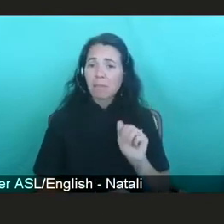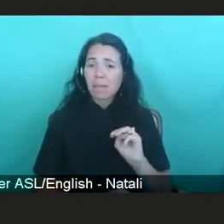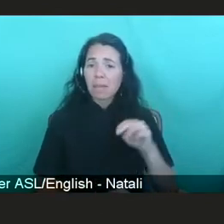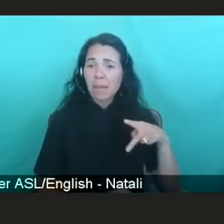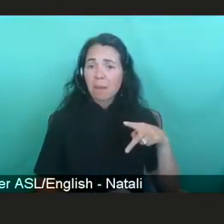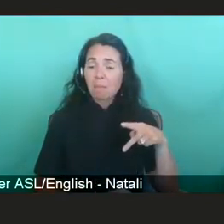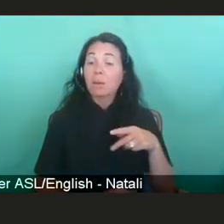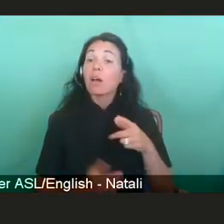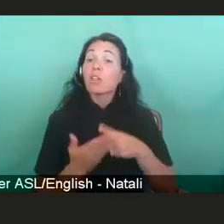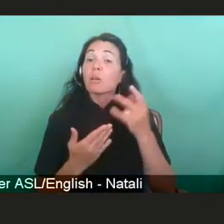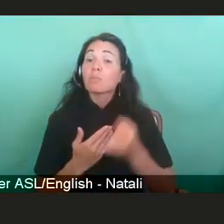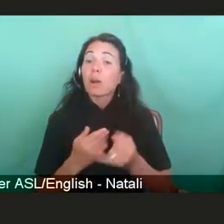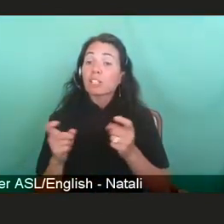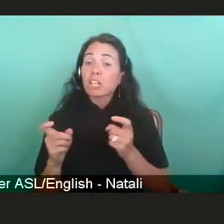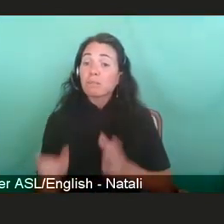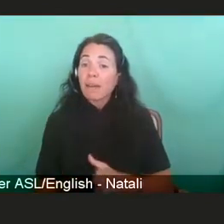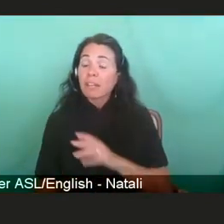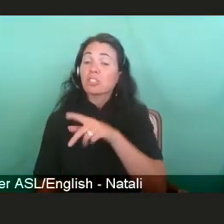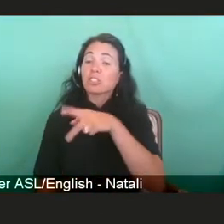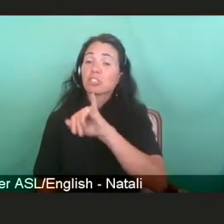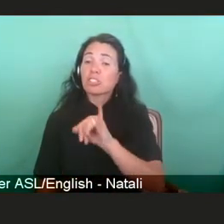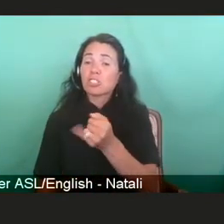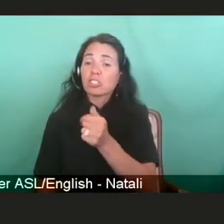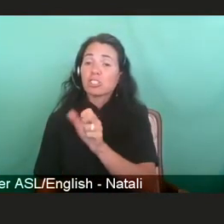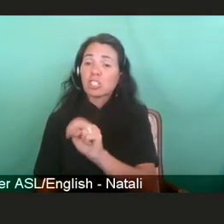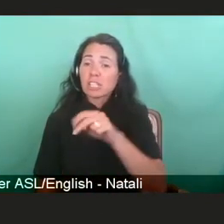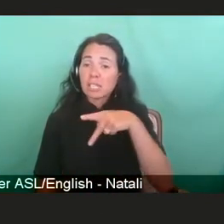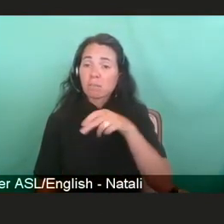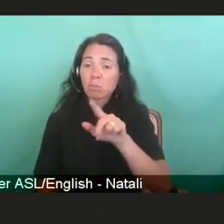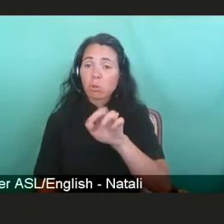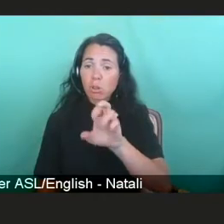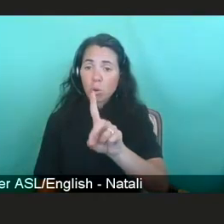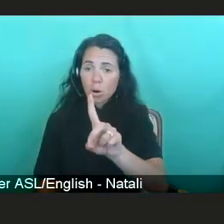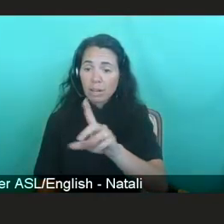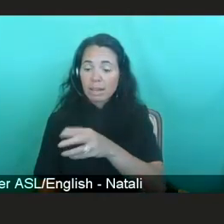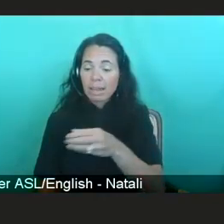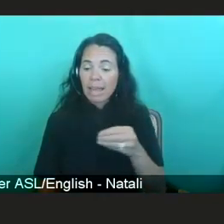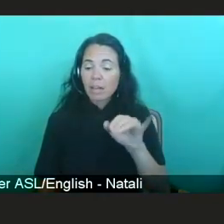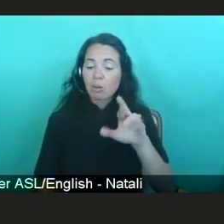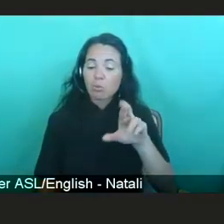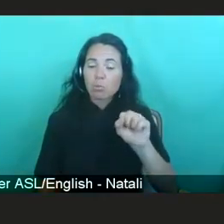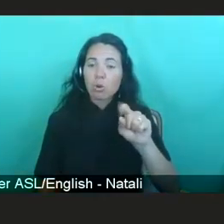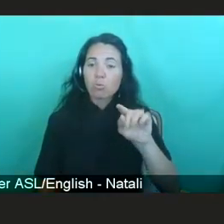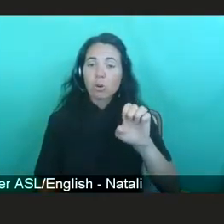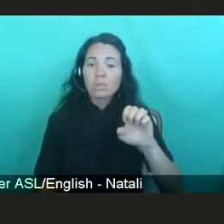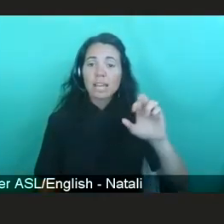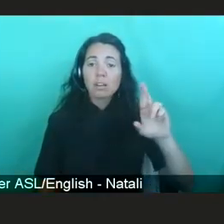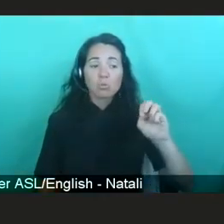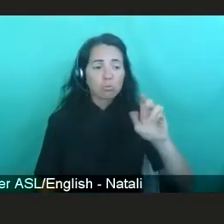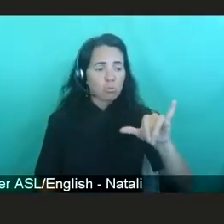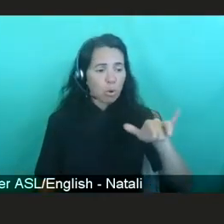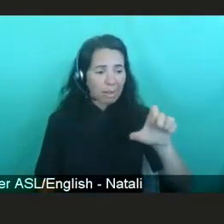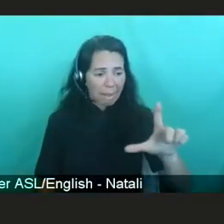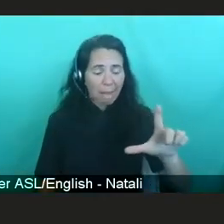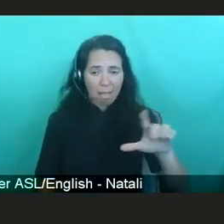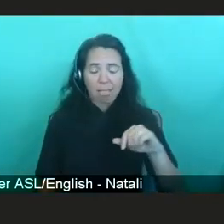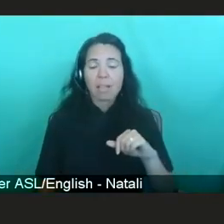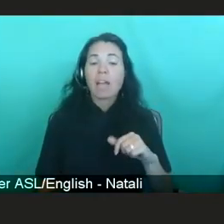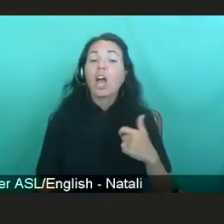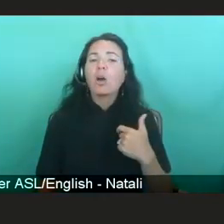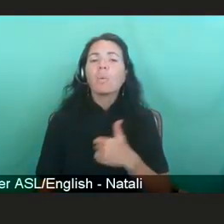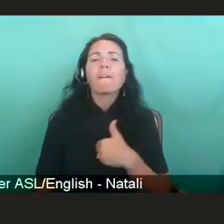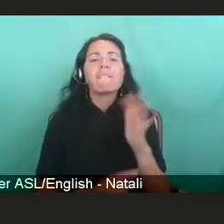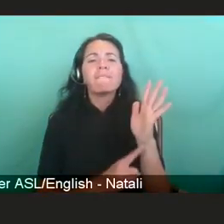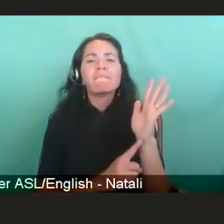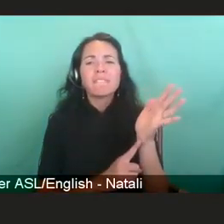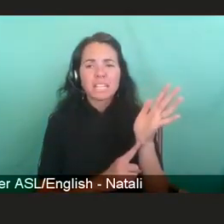Fleward, and Rosette Royale, the story collection and engagement consultant. And we have a video that we are going